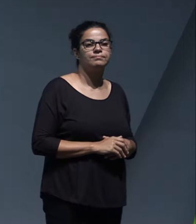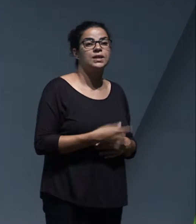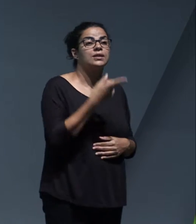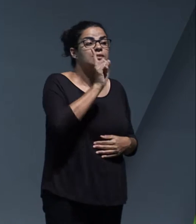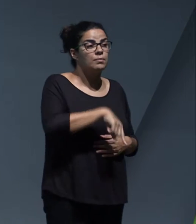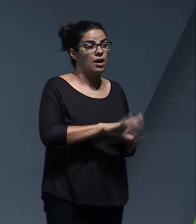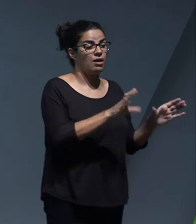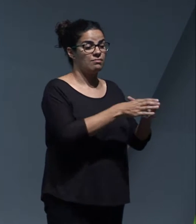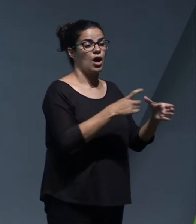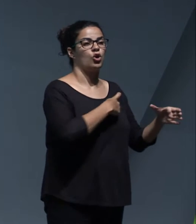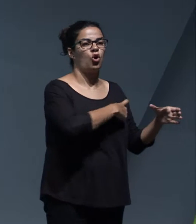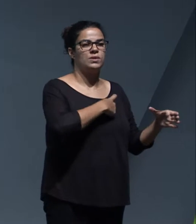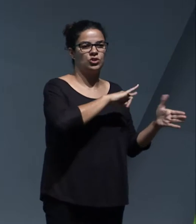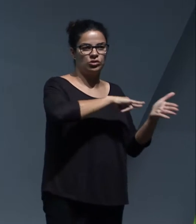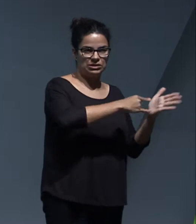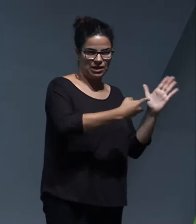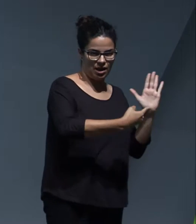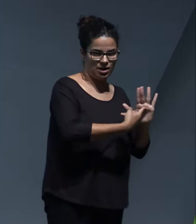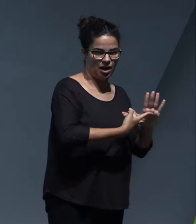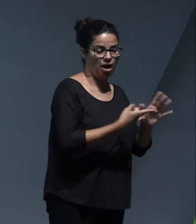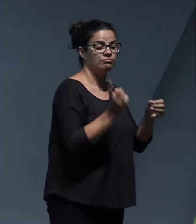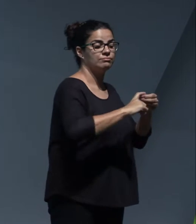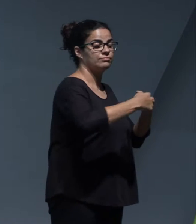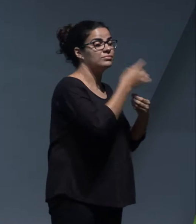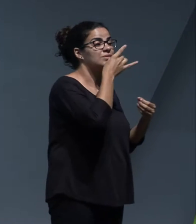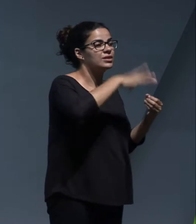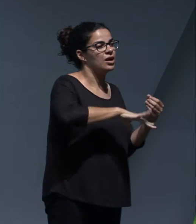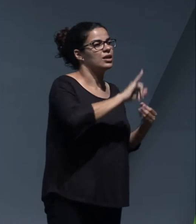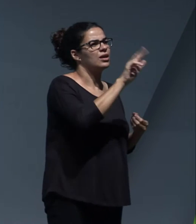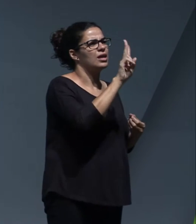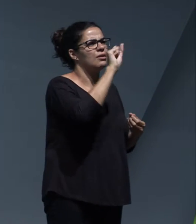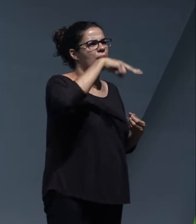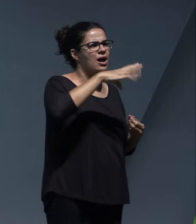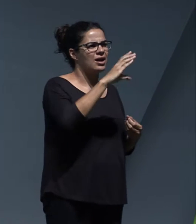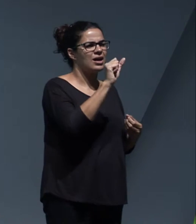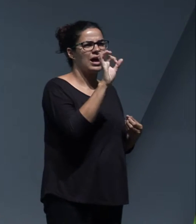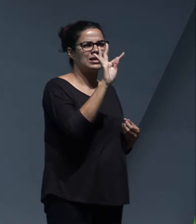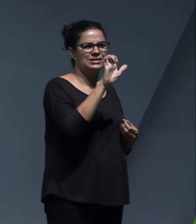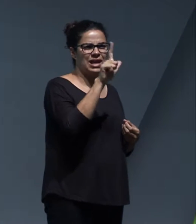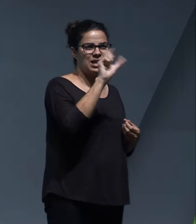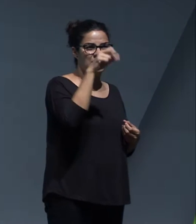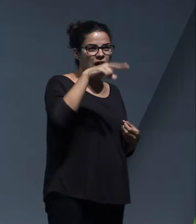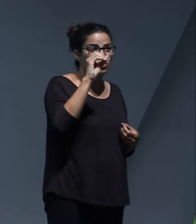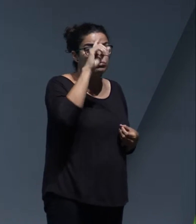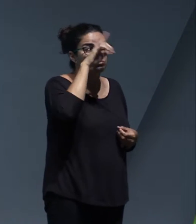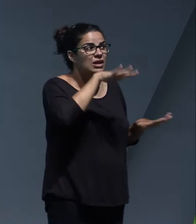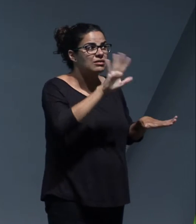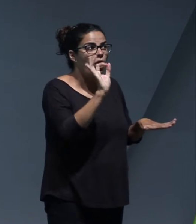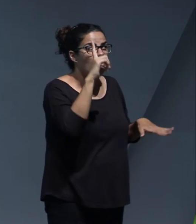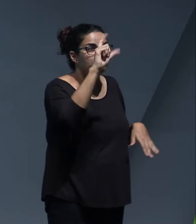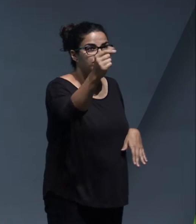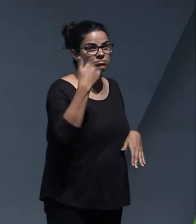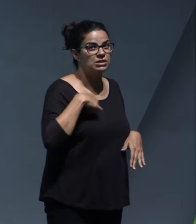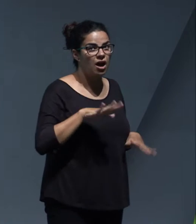I'd also like to thank the technical committee comprised of Ivan Castellano. I'm not sure if he's here or whether he's already left.